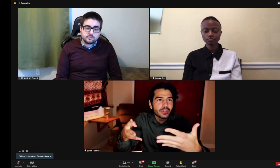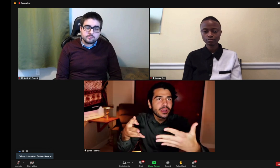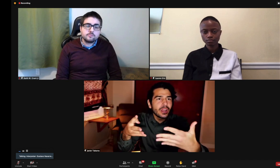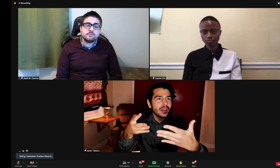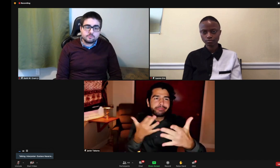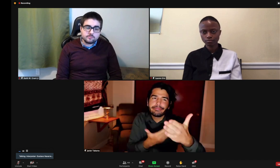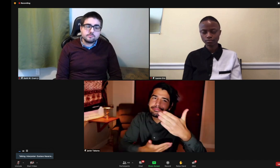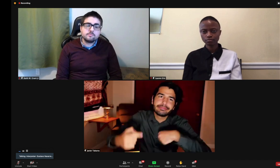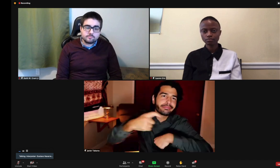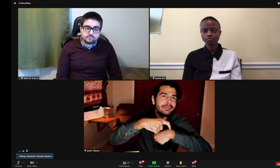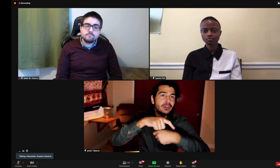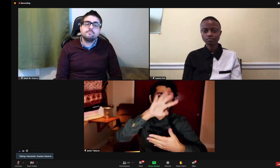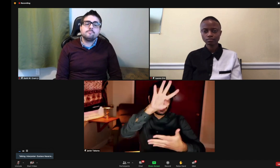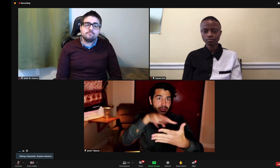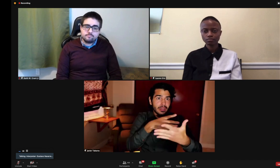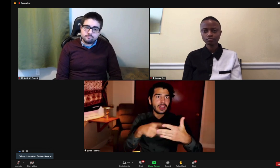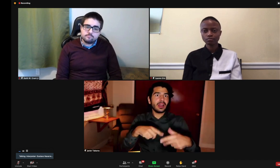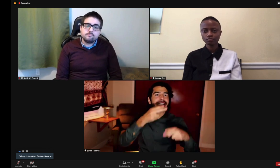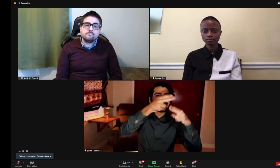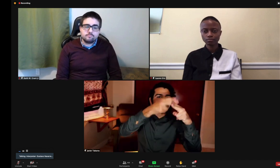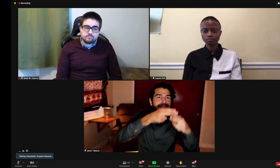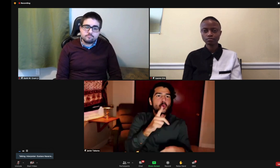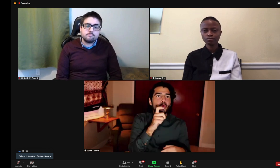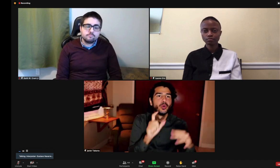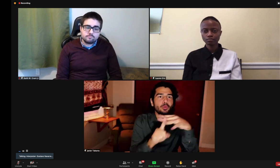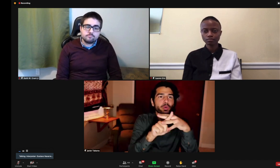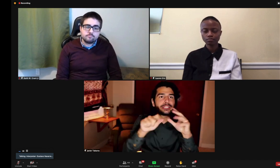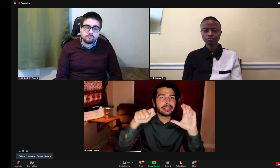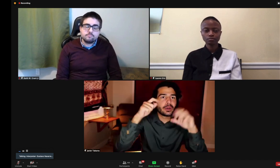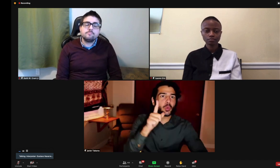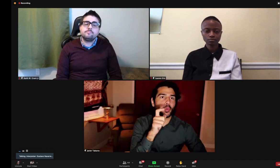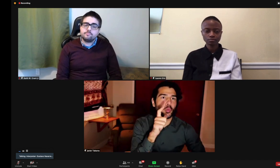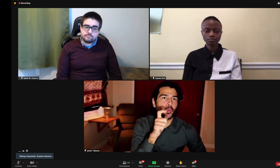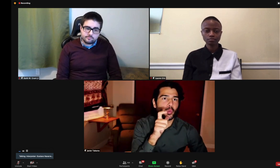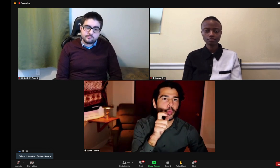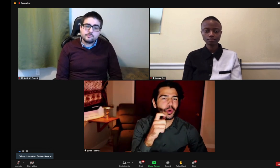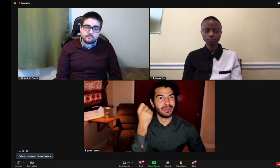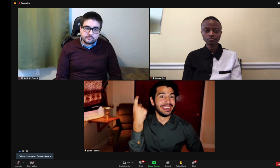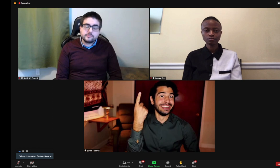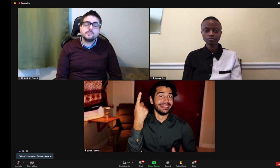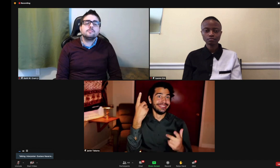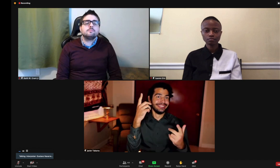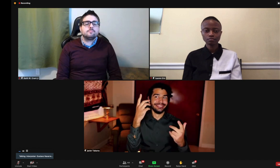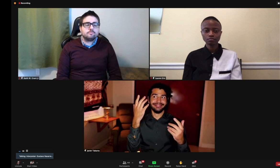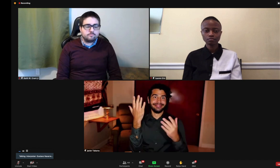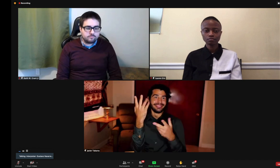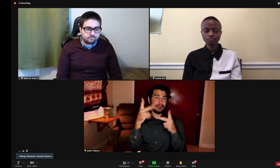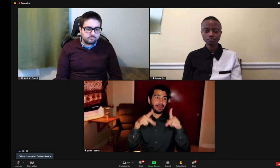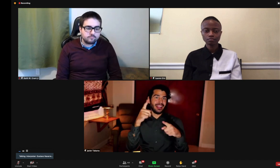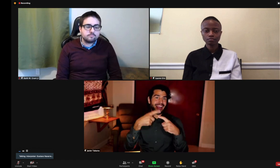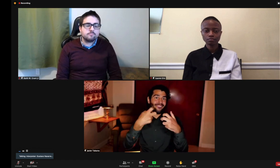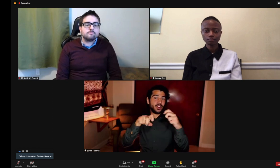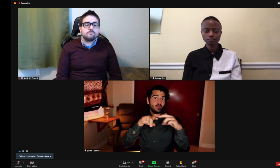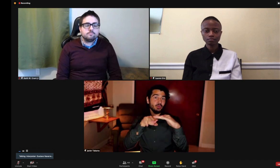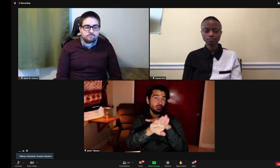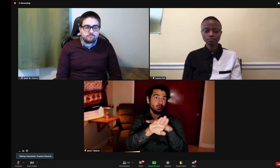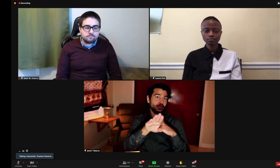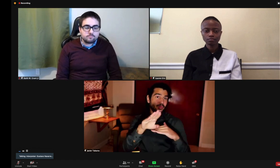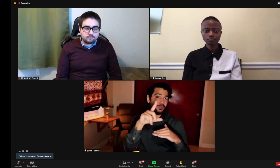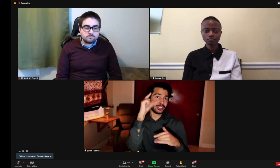a week with the changes in the COVID restrictions. So we're able to schedule better who is able to come to campus and do